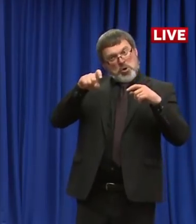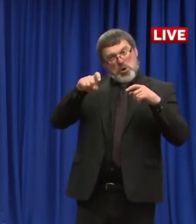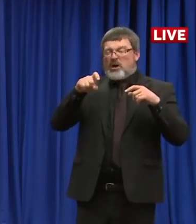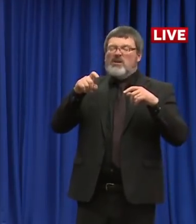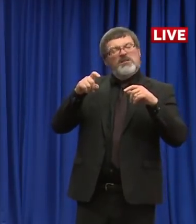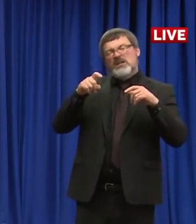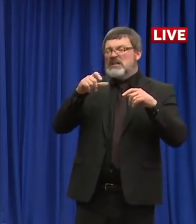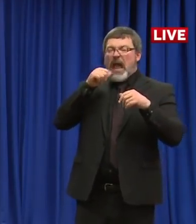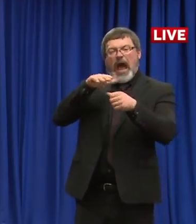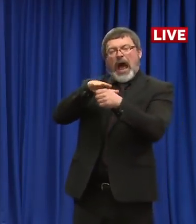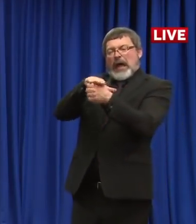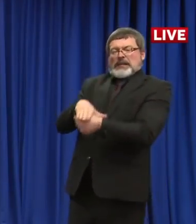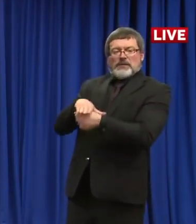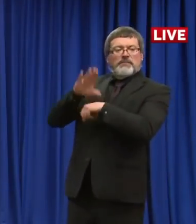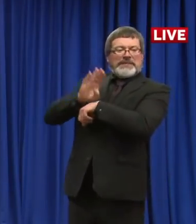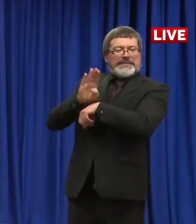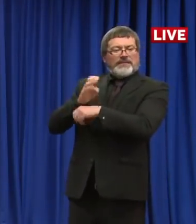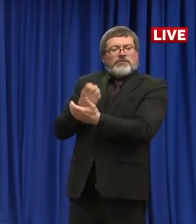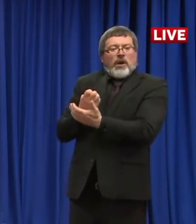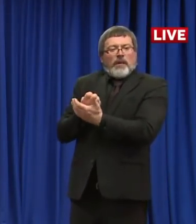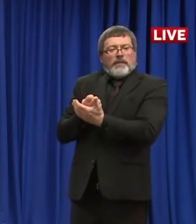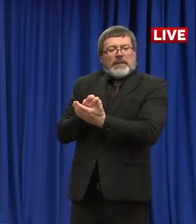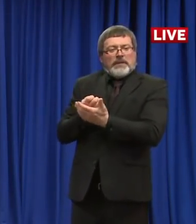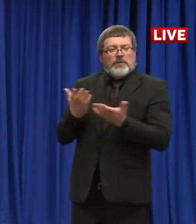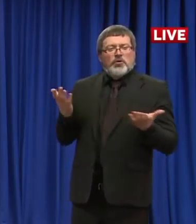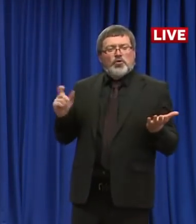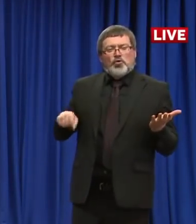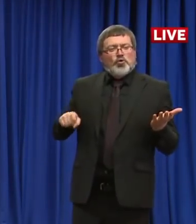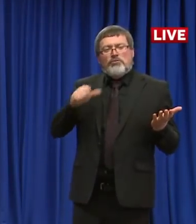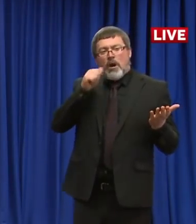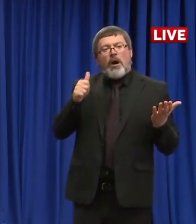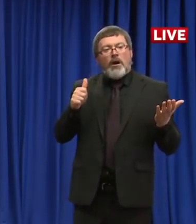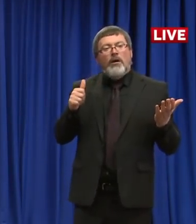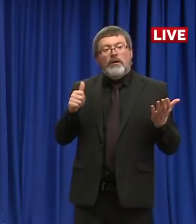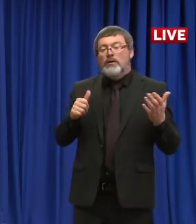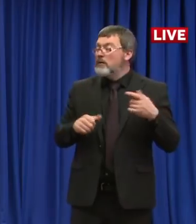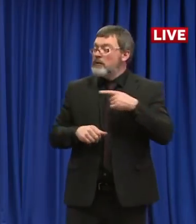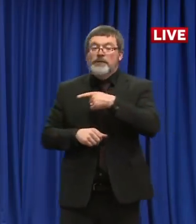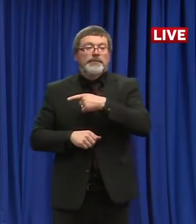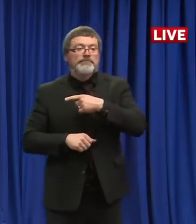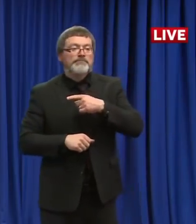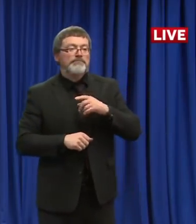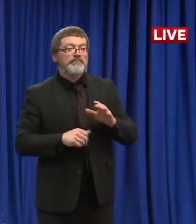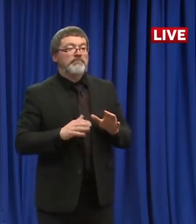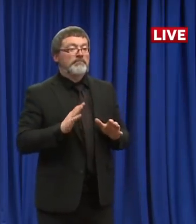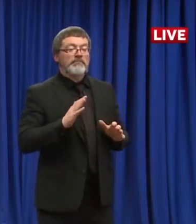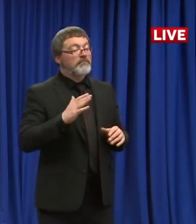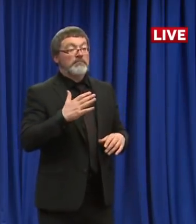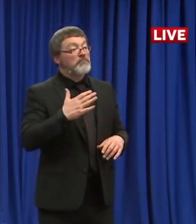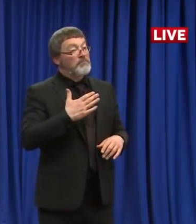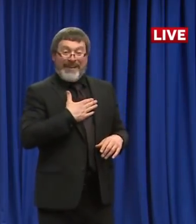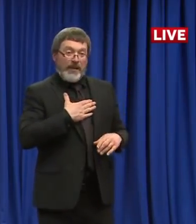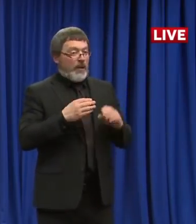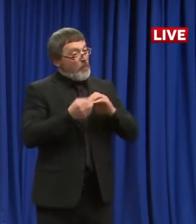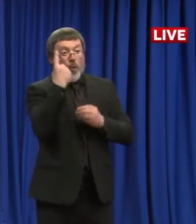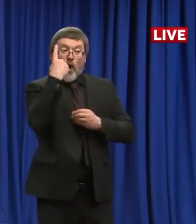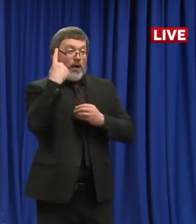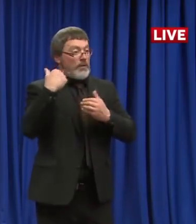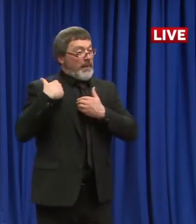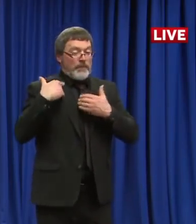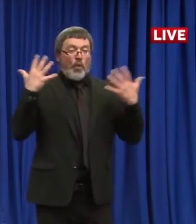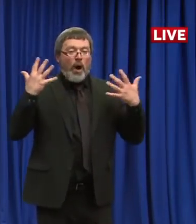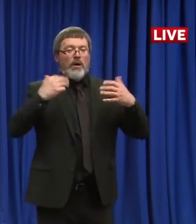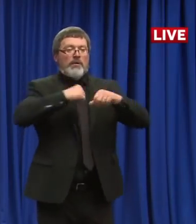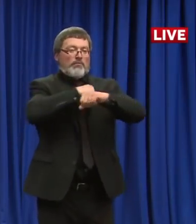that my responsibility as governor is to make sure we don't have a massive viral spread that we've seen across the world that we've seen in neighbors like New York and Boston that are